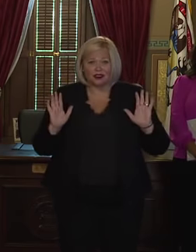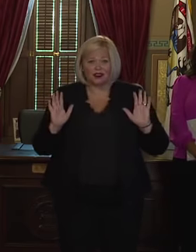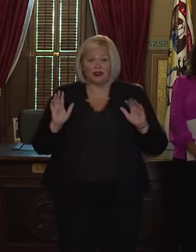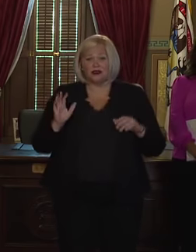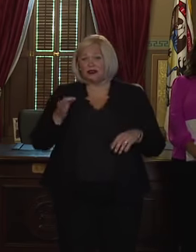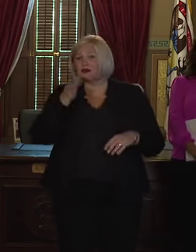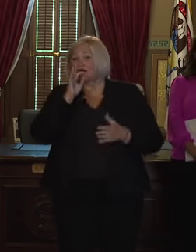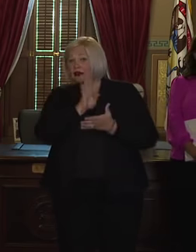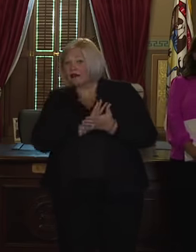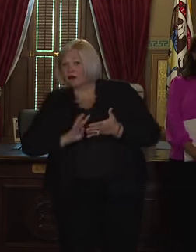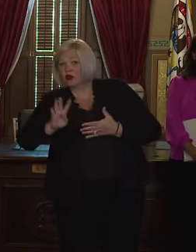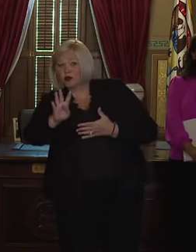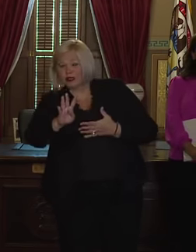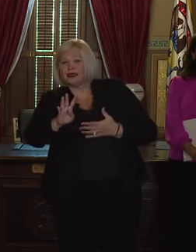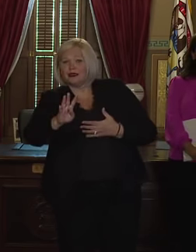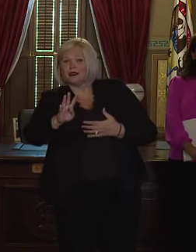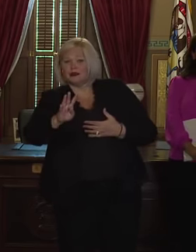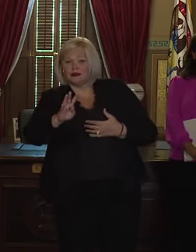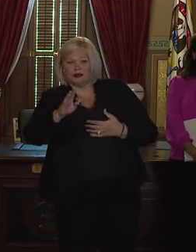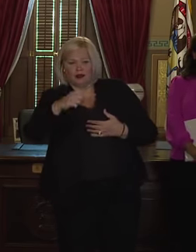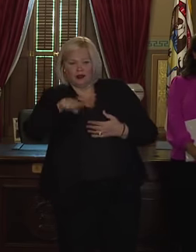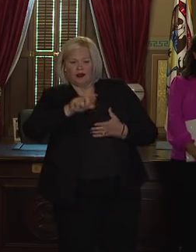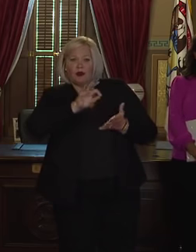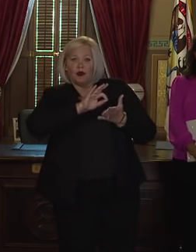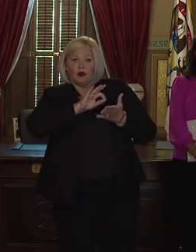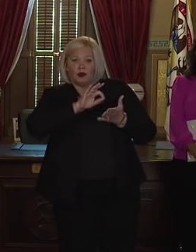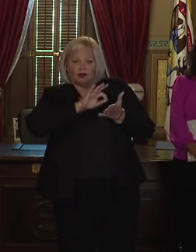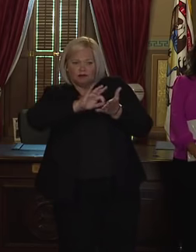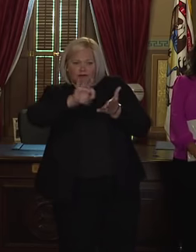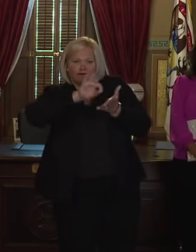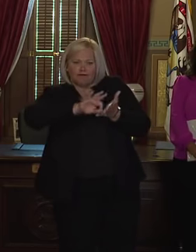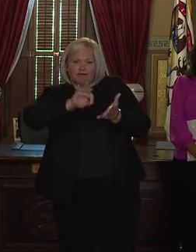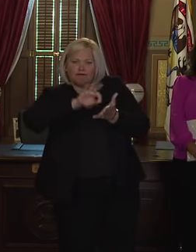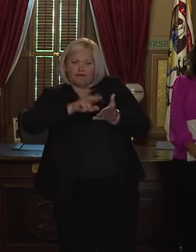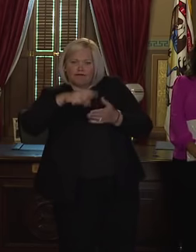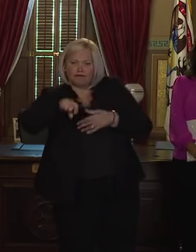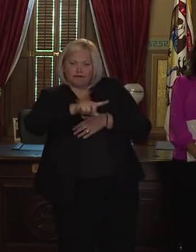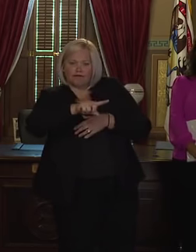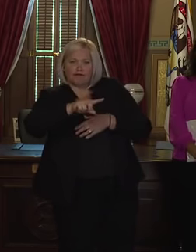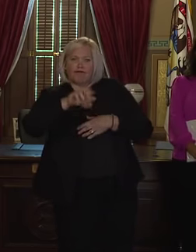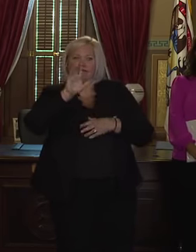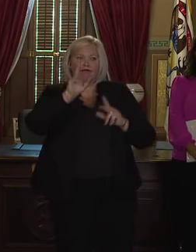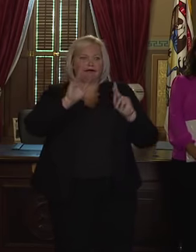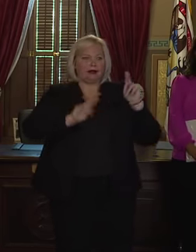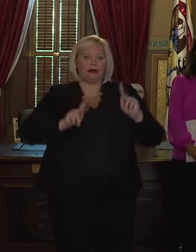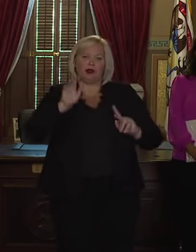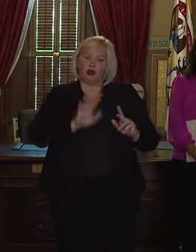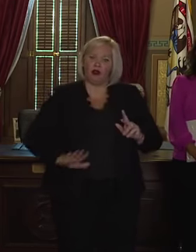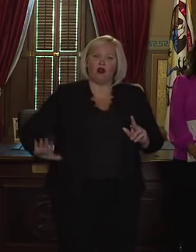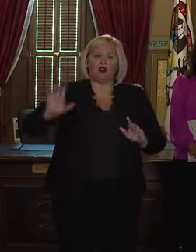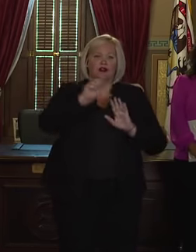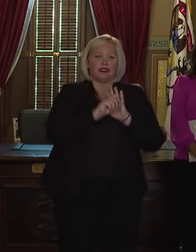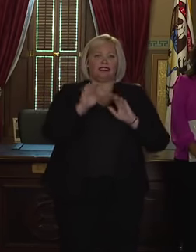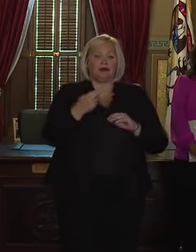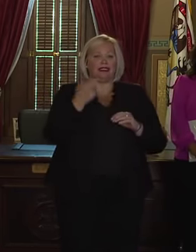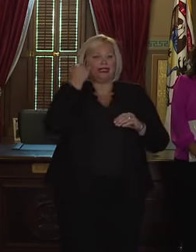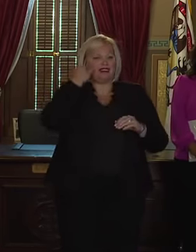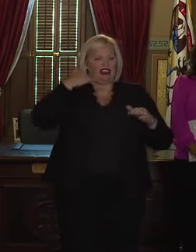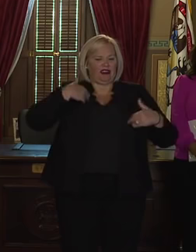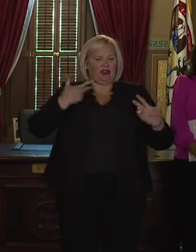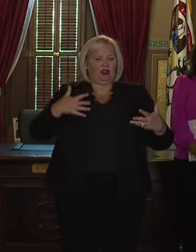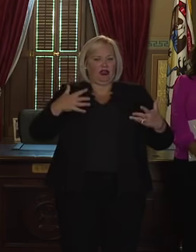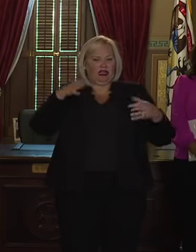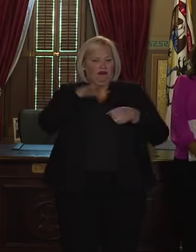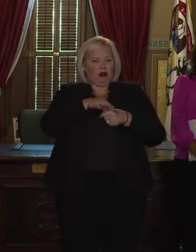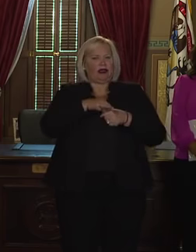today, those ballots will begin being counted. And voters across the state will also have an option, if they haven't already voted,